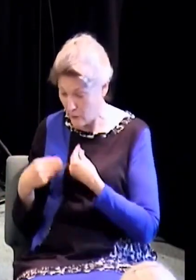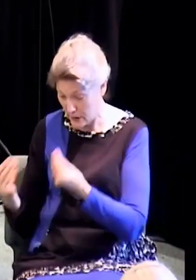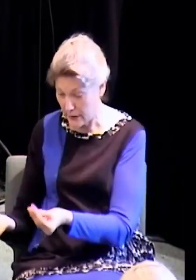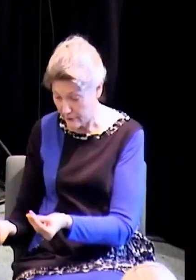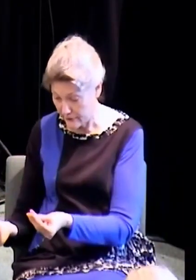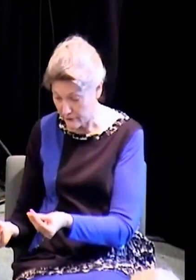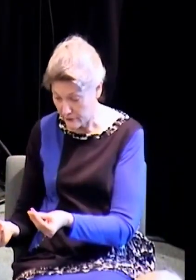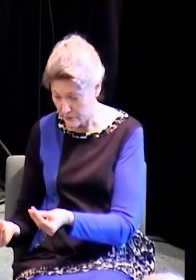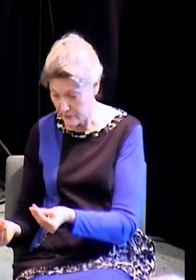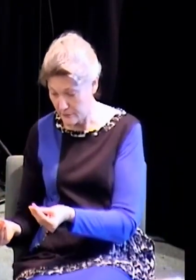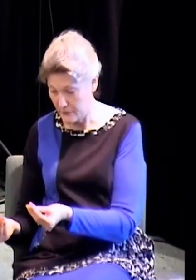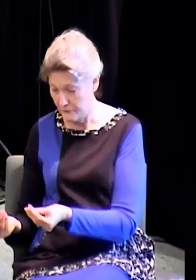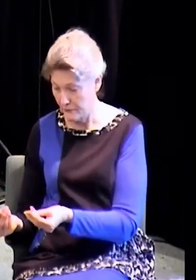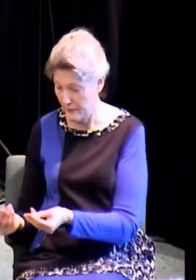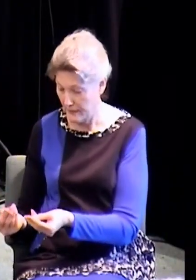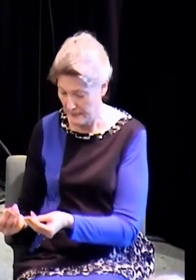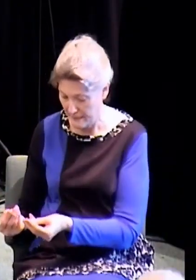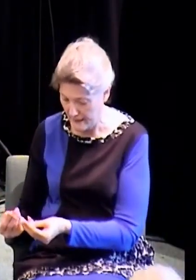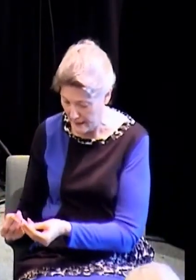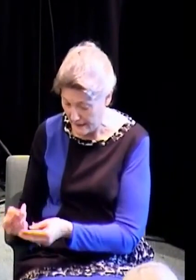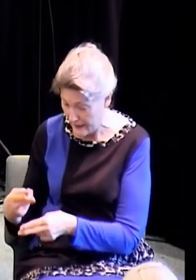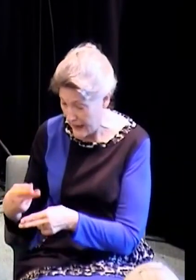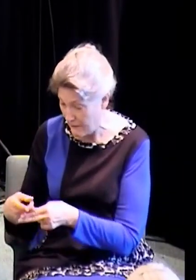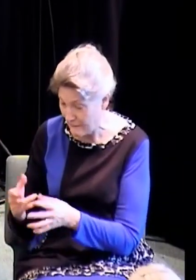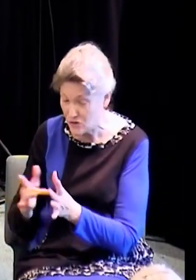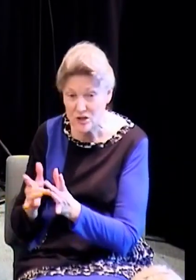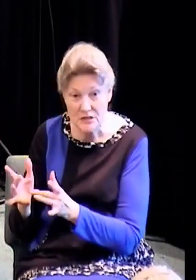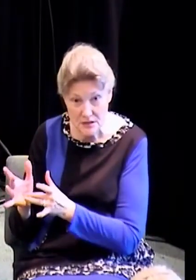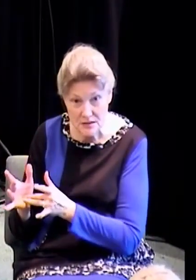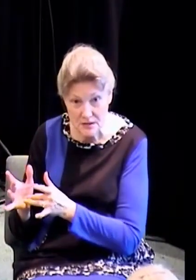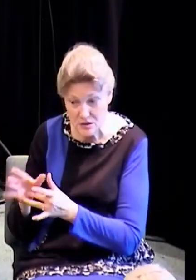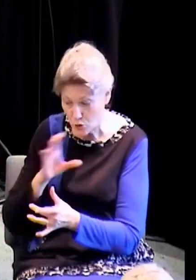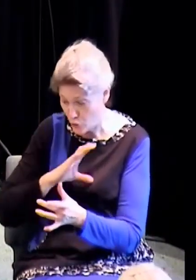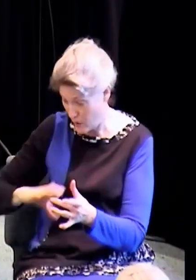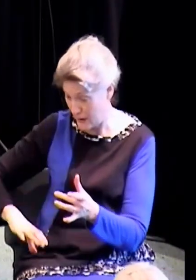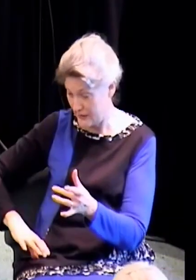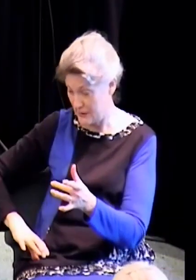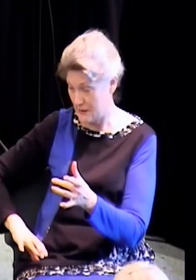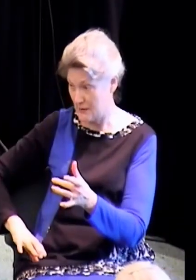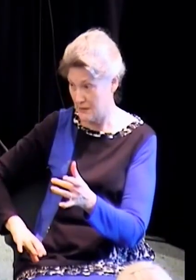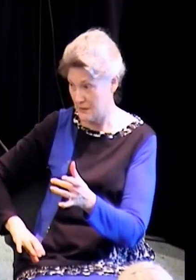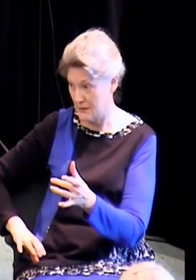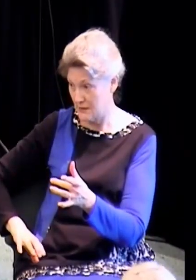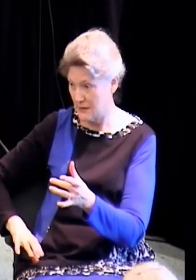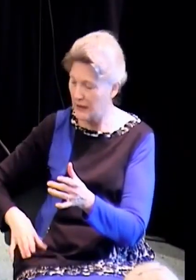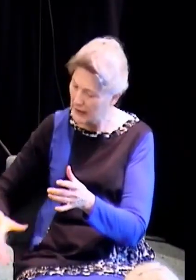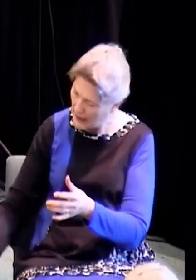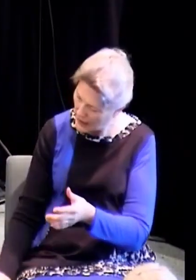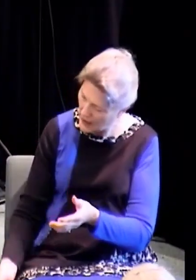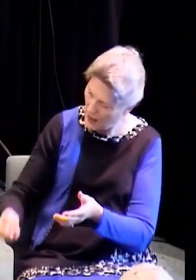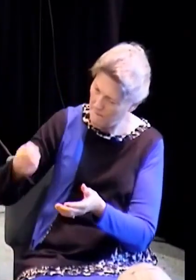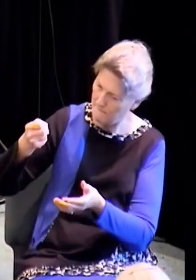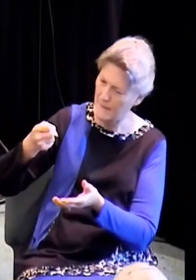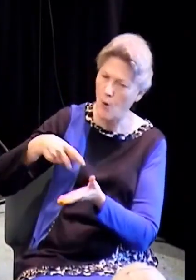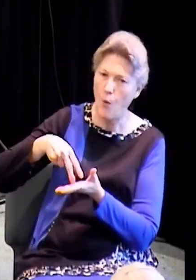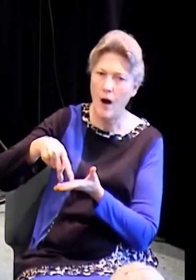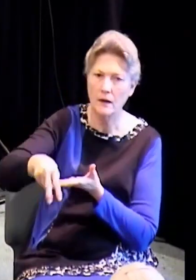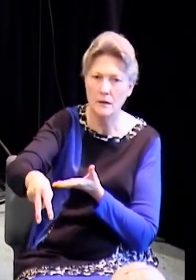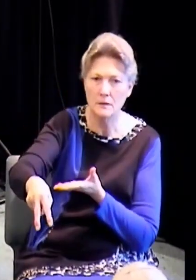give I thee. In the name of Jesus Christ, get up and walk. Rise up and